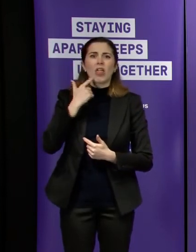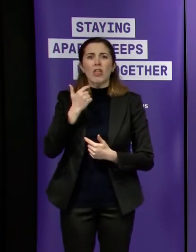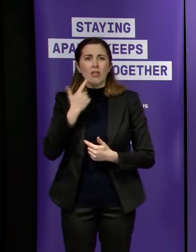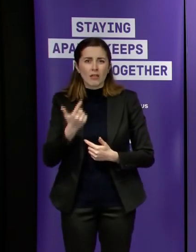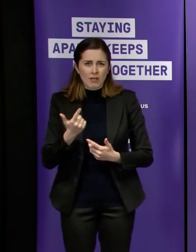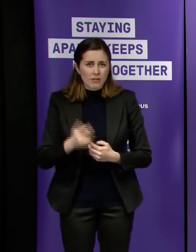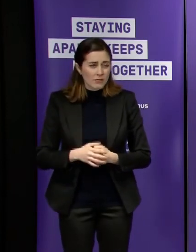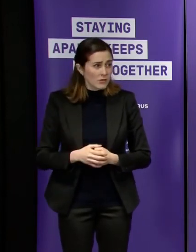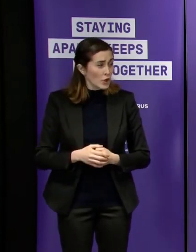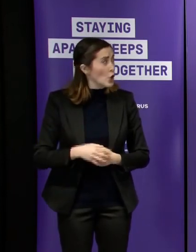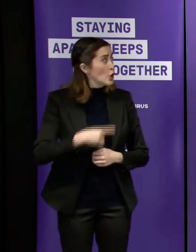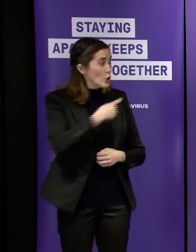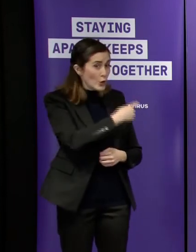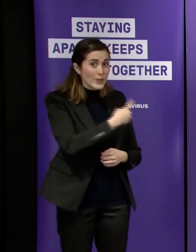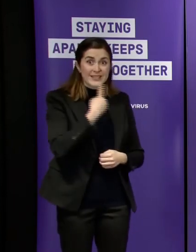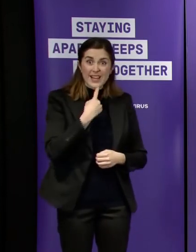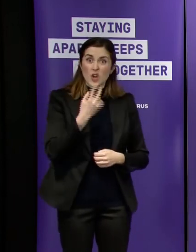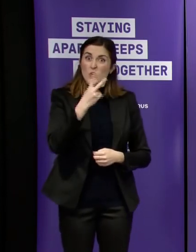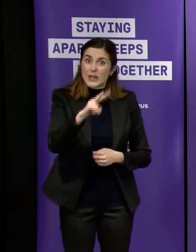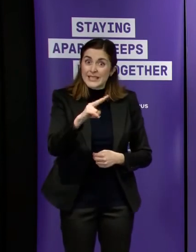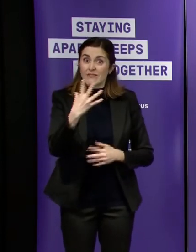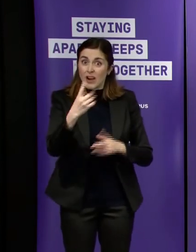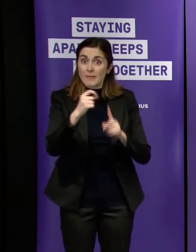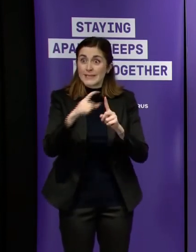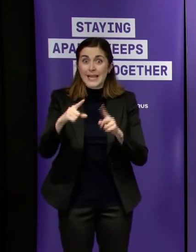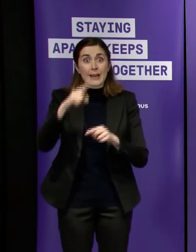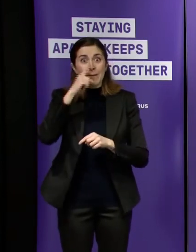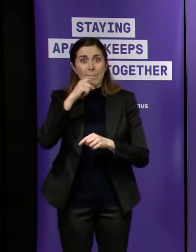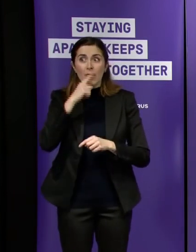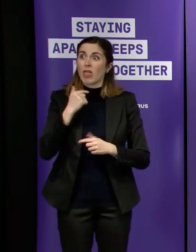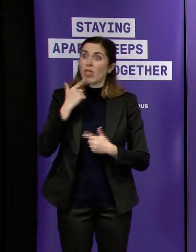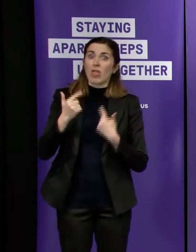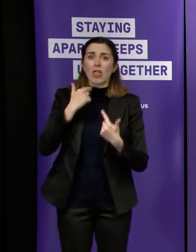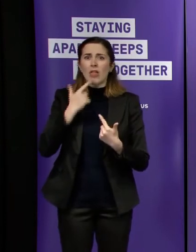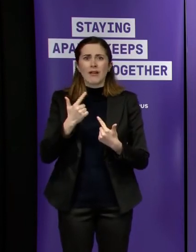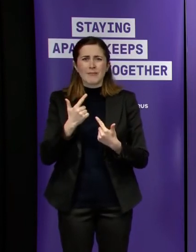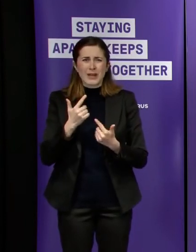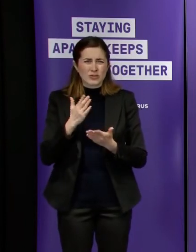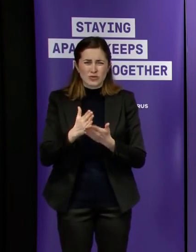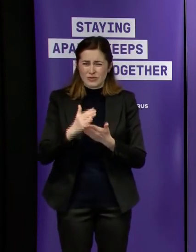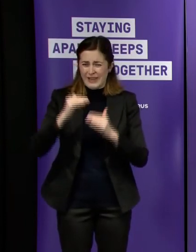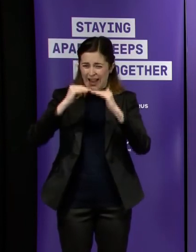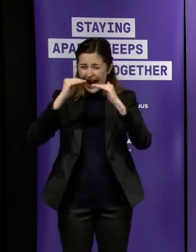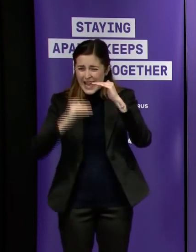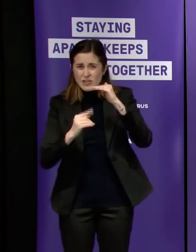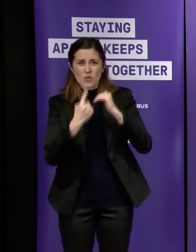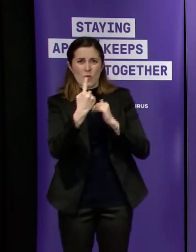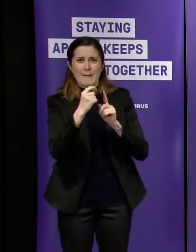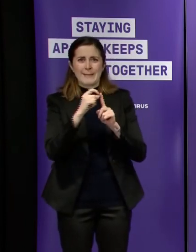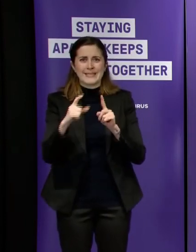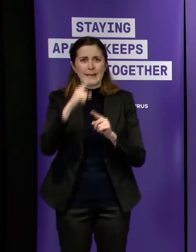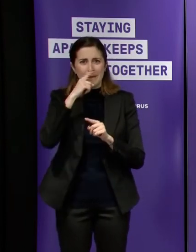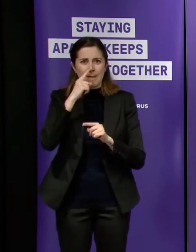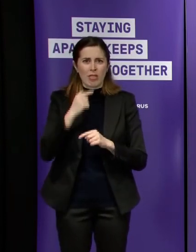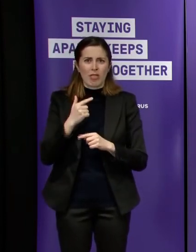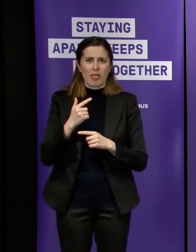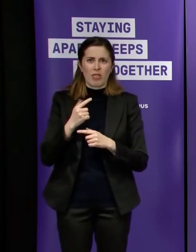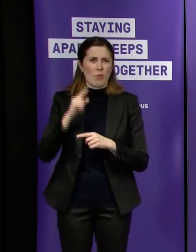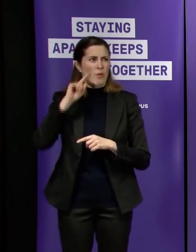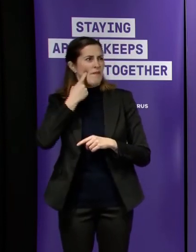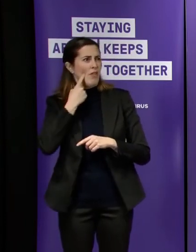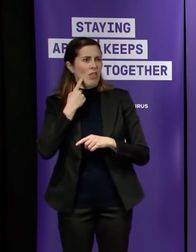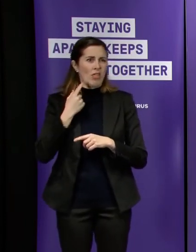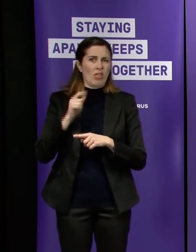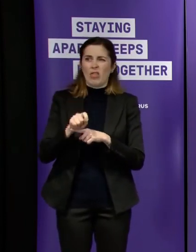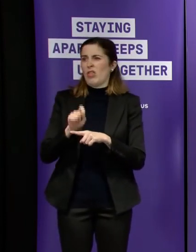one in it could have been as high as one in four victorians were breaching self-isolation we now know it's less than one percent so why did you make that